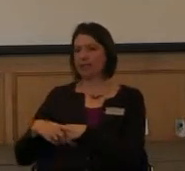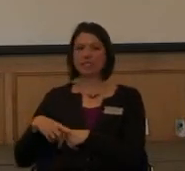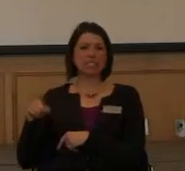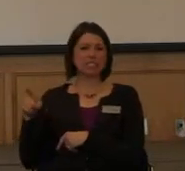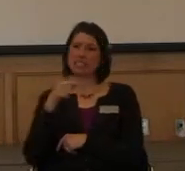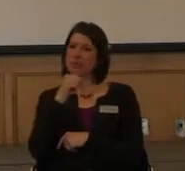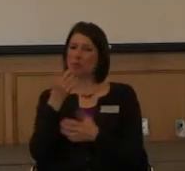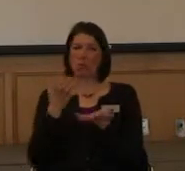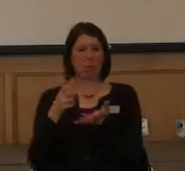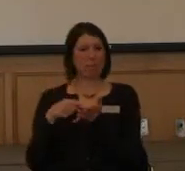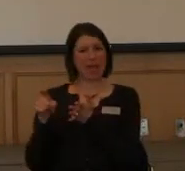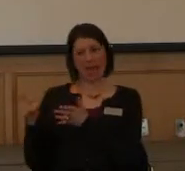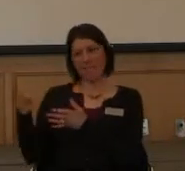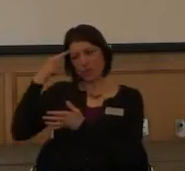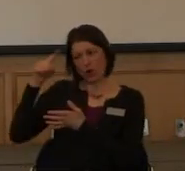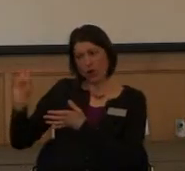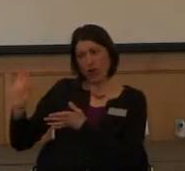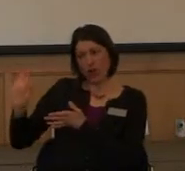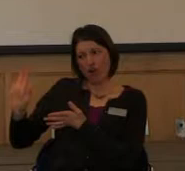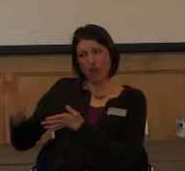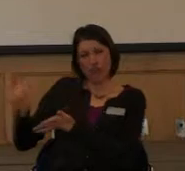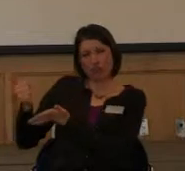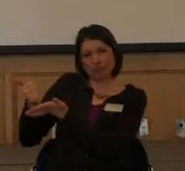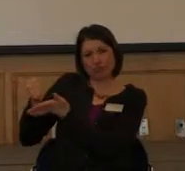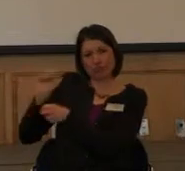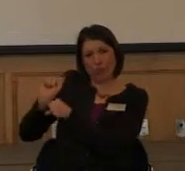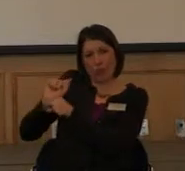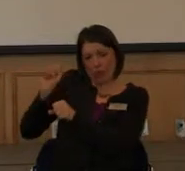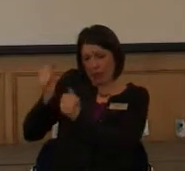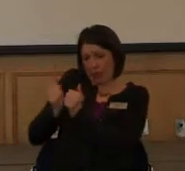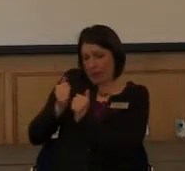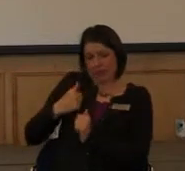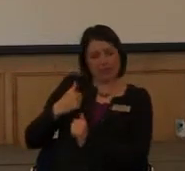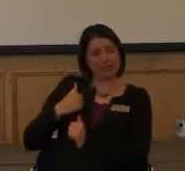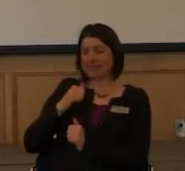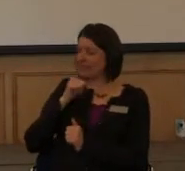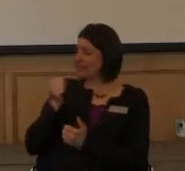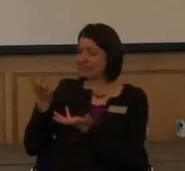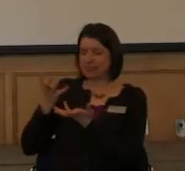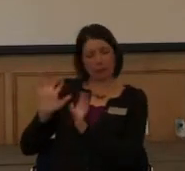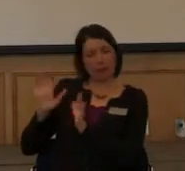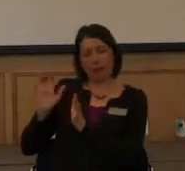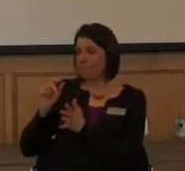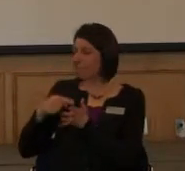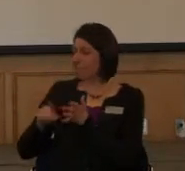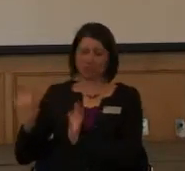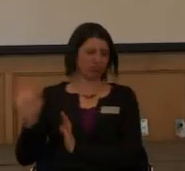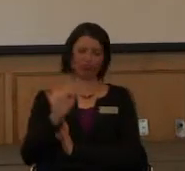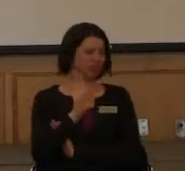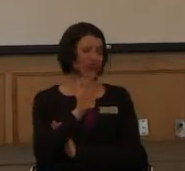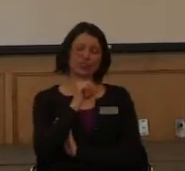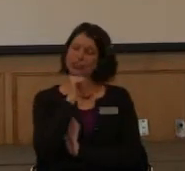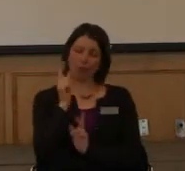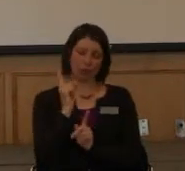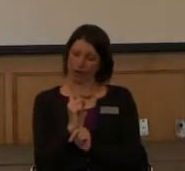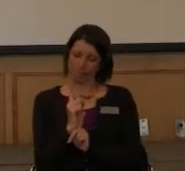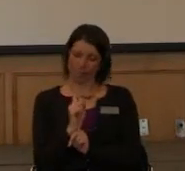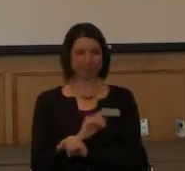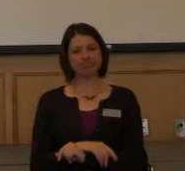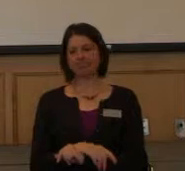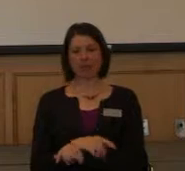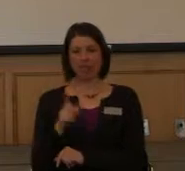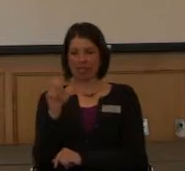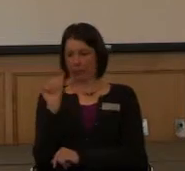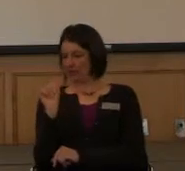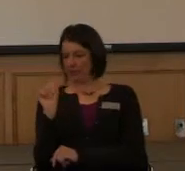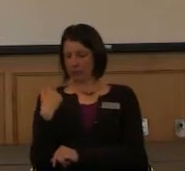accept any payment for her time. And she, she just wouldn't. She was just like, no, it's, it's not right. That's not what we do down there.